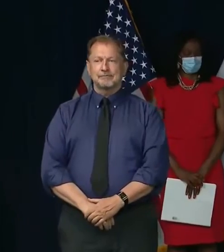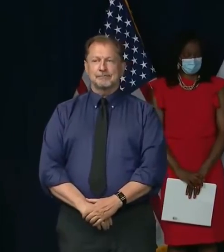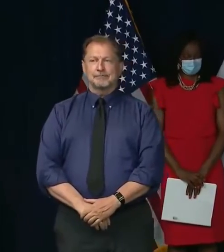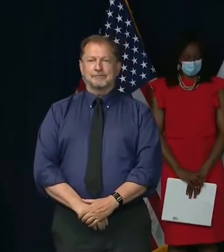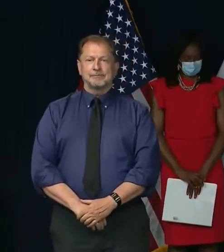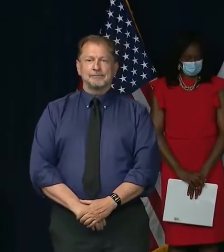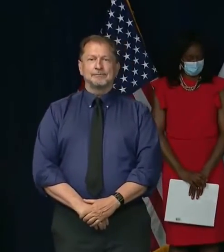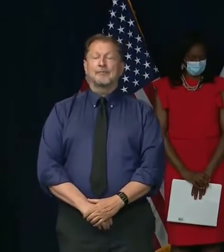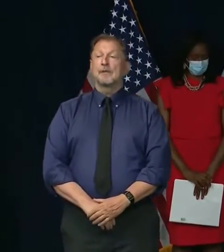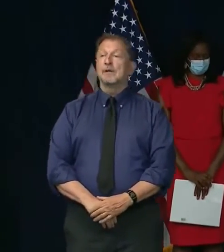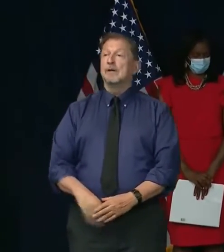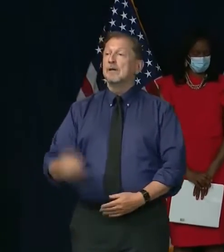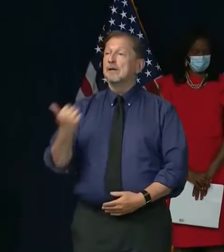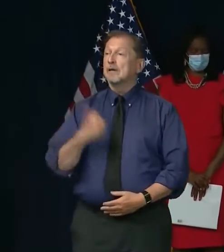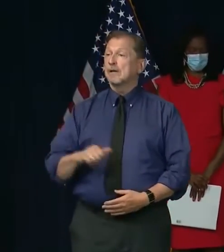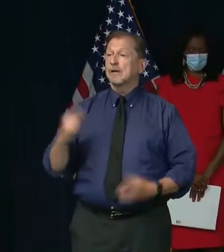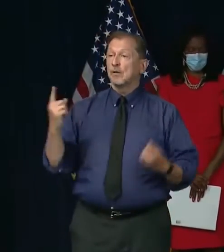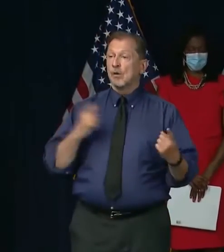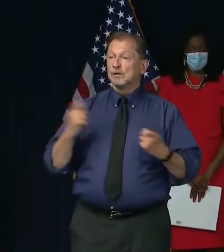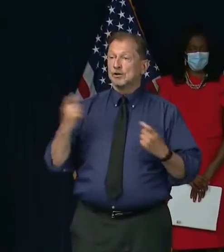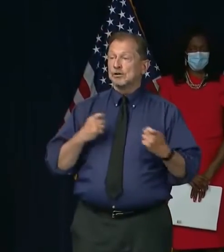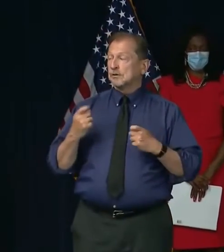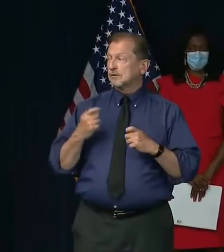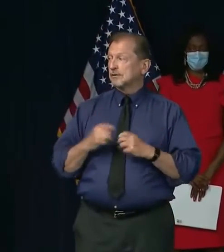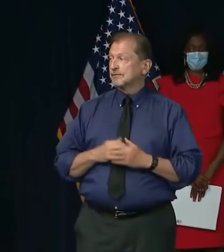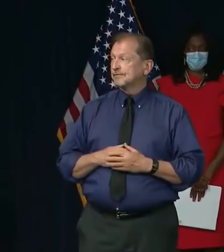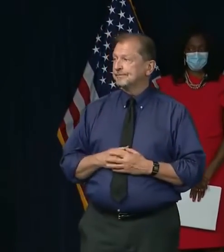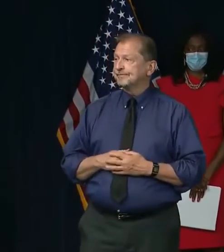Thank you, I'm happy to take questions from members of the media.